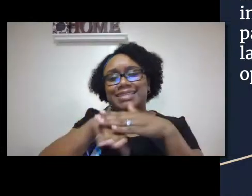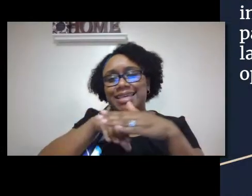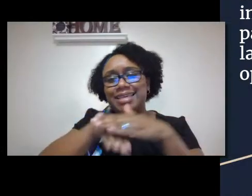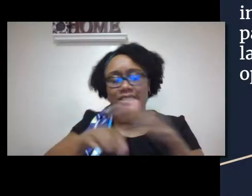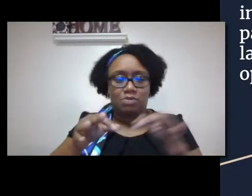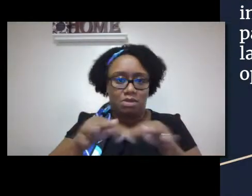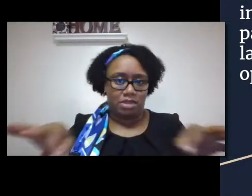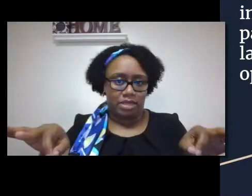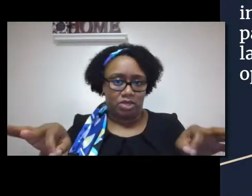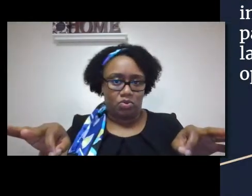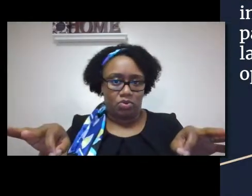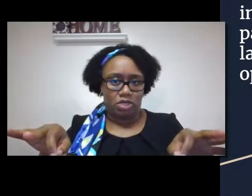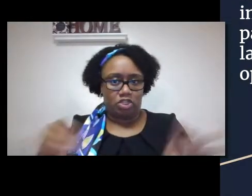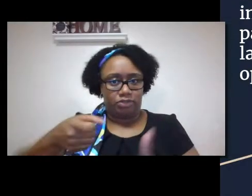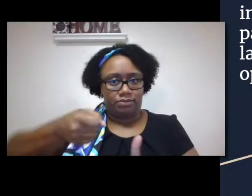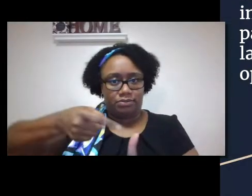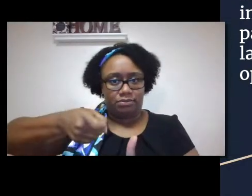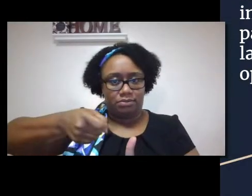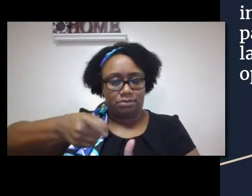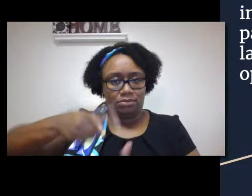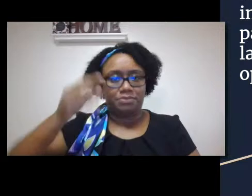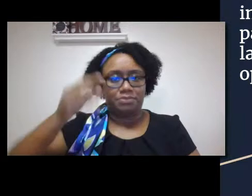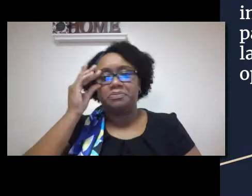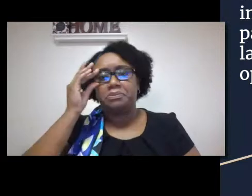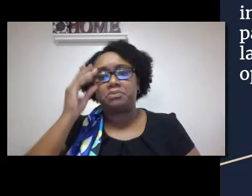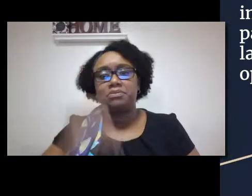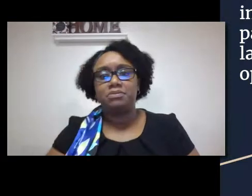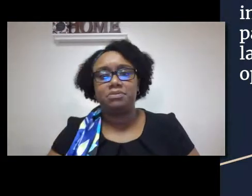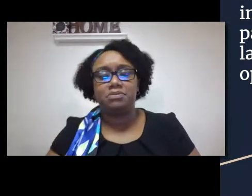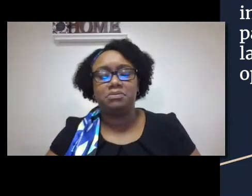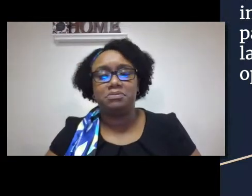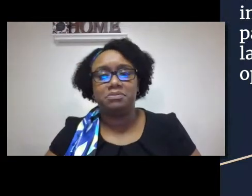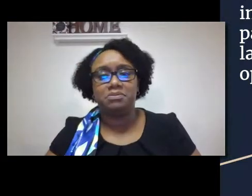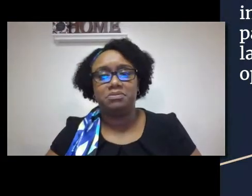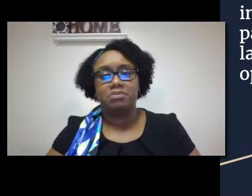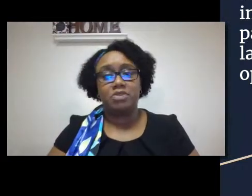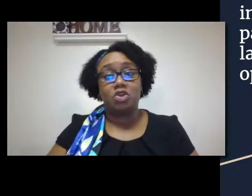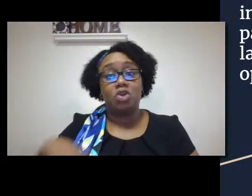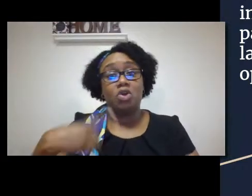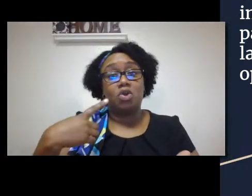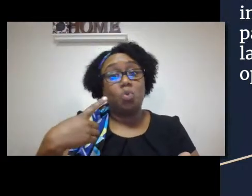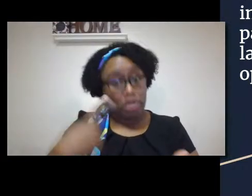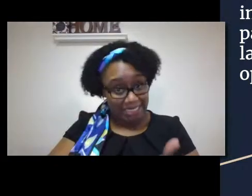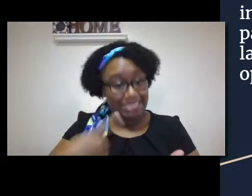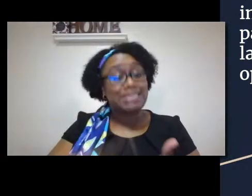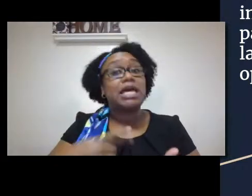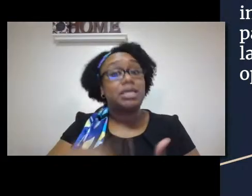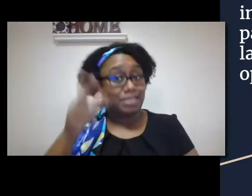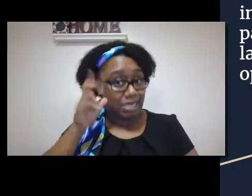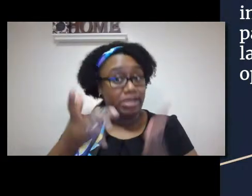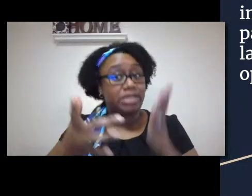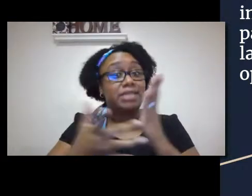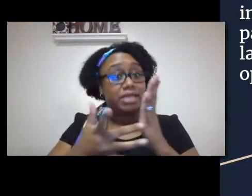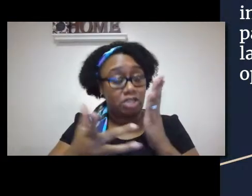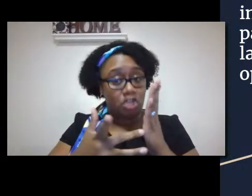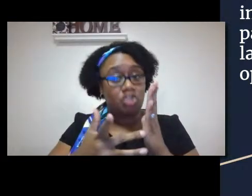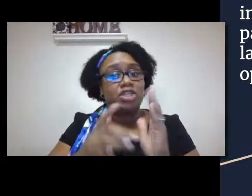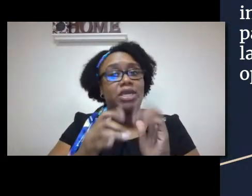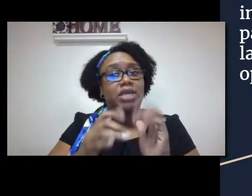For multimodal language, one needs to focus on early access to language stimulation.